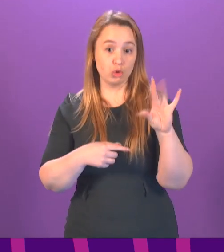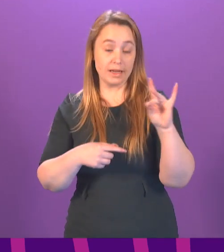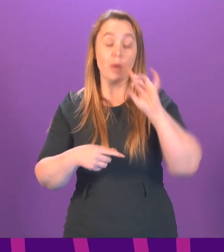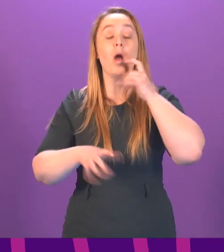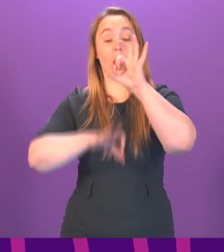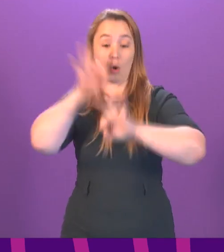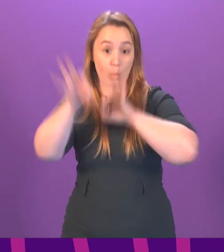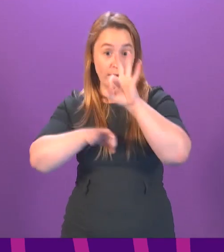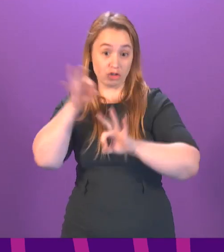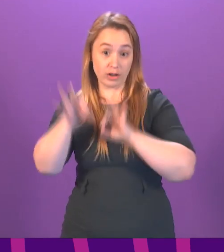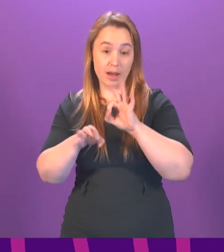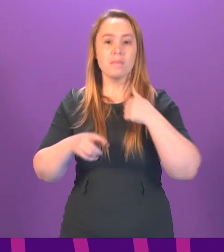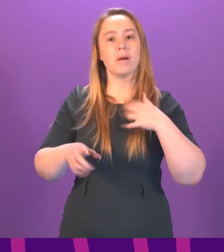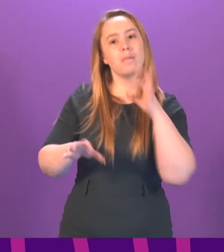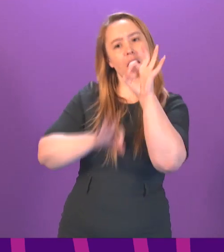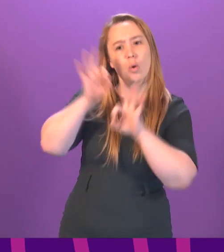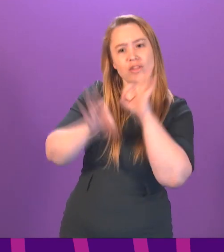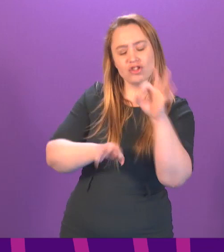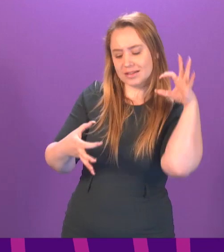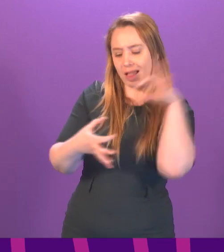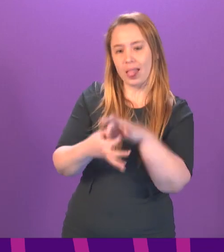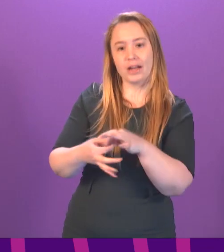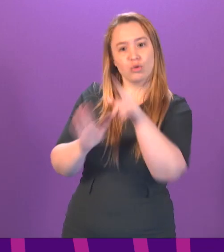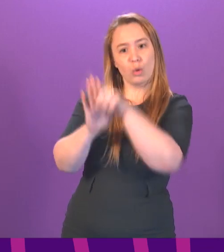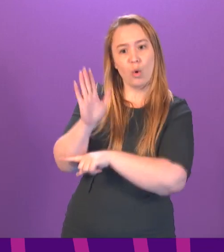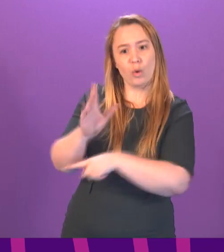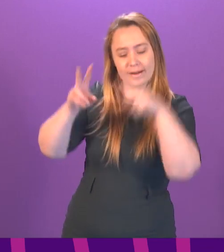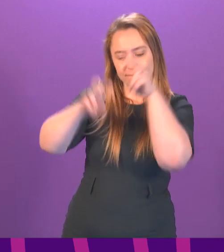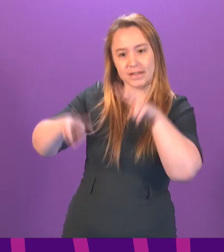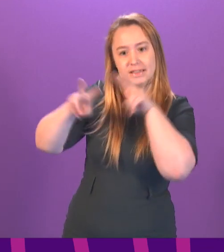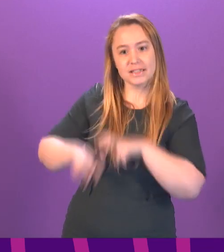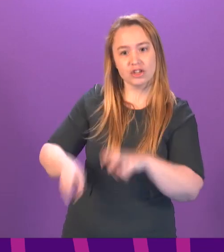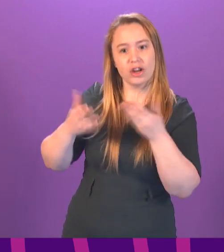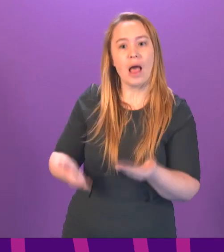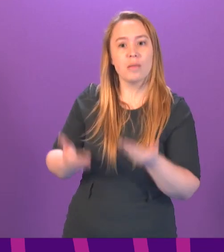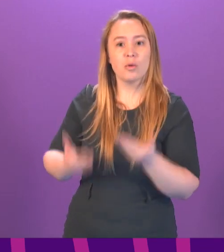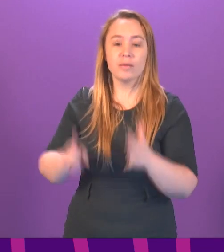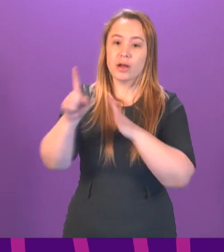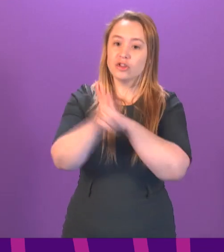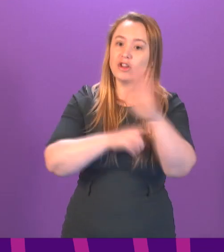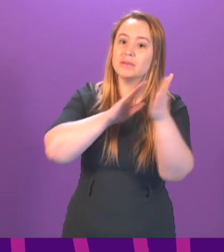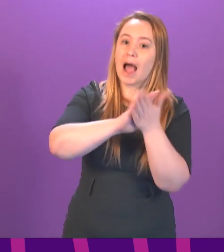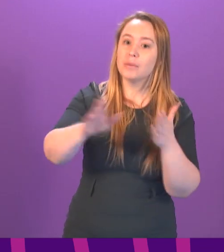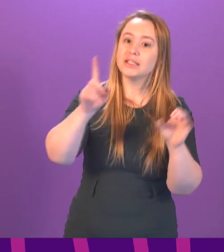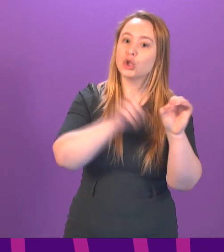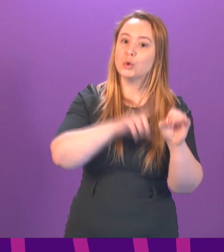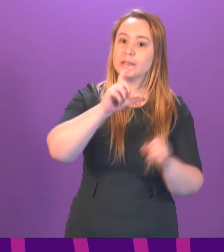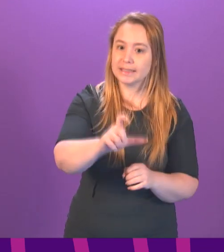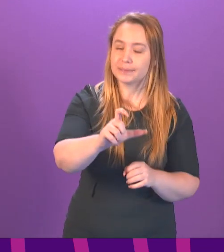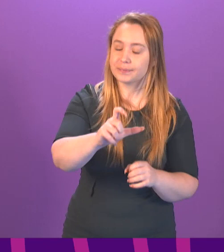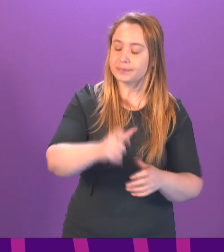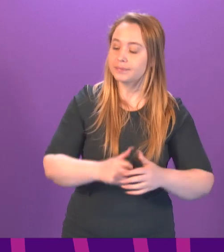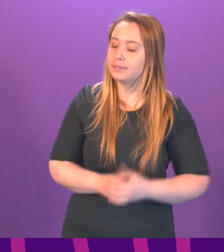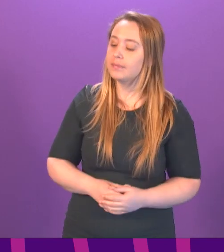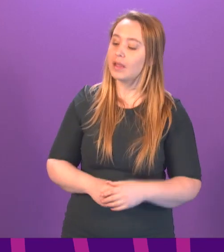my questions are specific to the ministerial code investigation that's being conducted by James Hamilton QC. And it